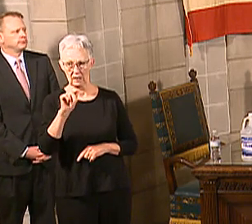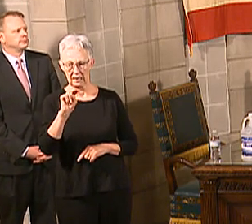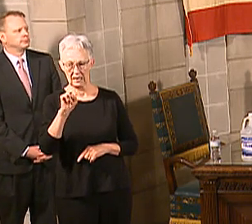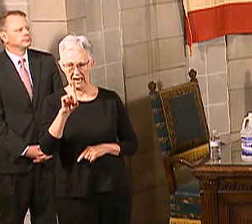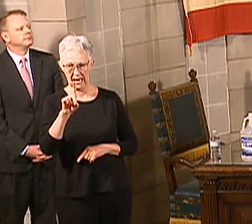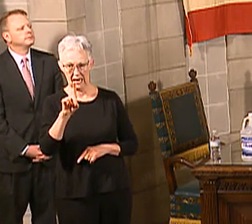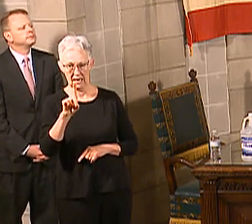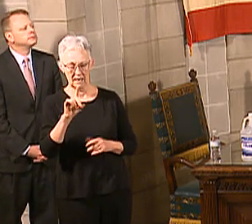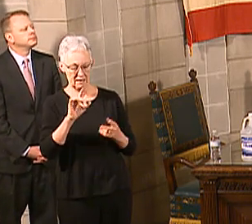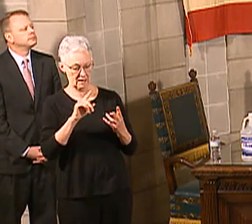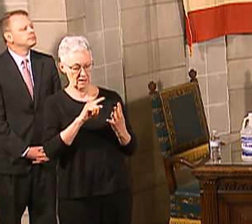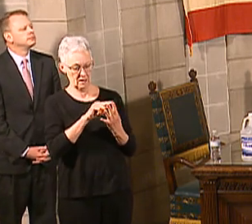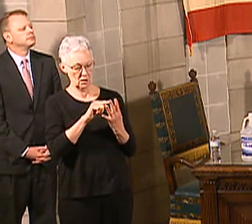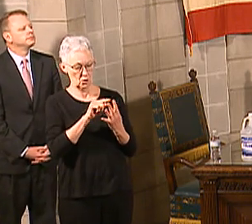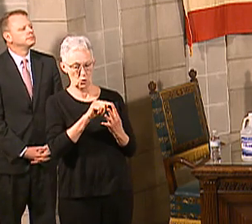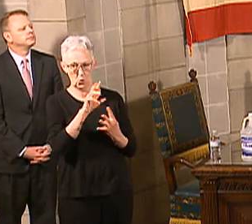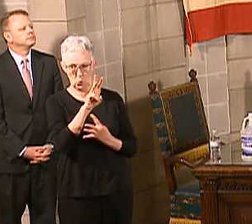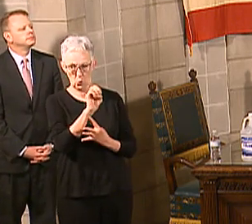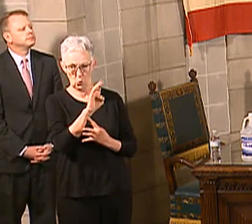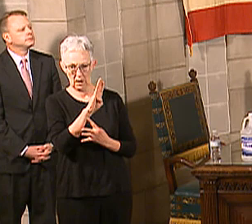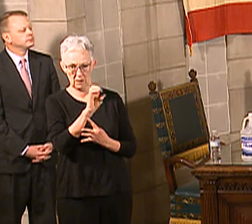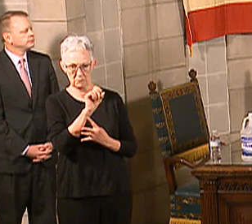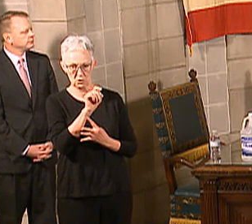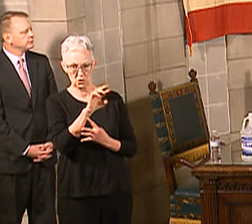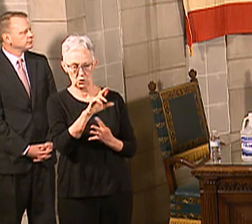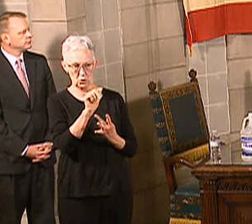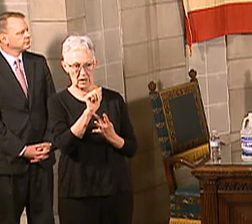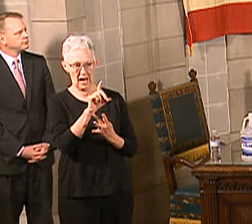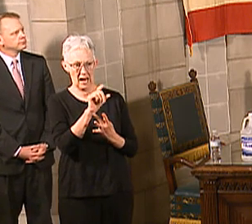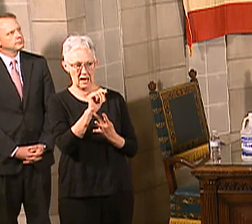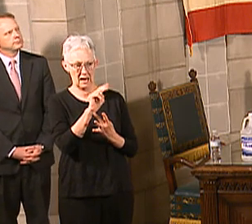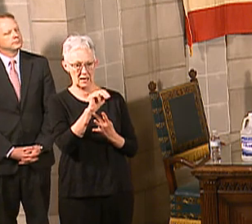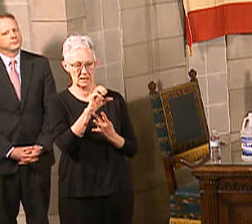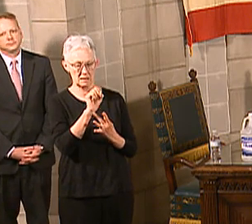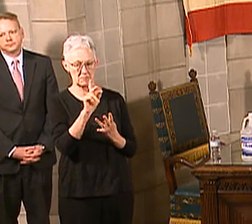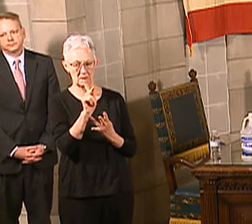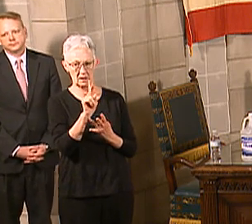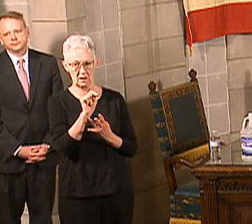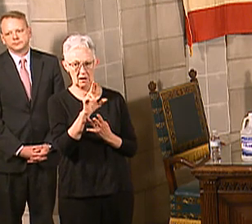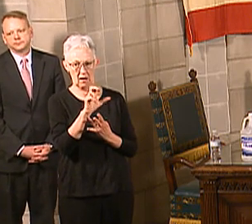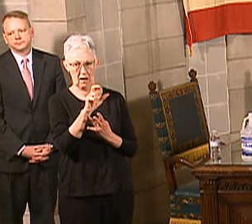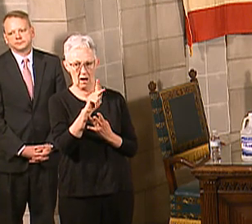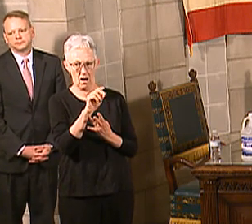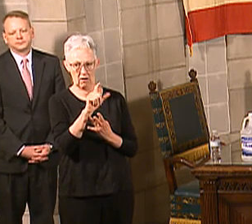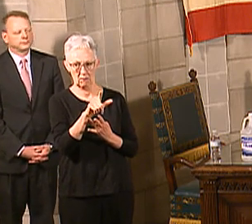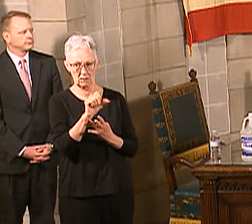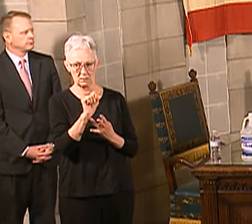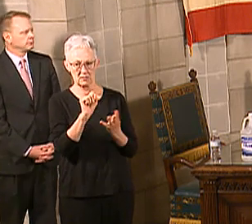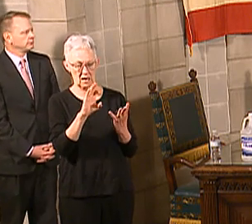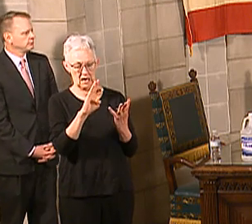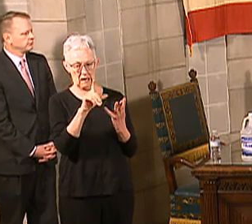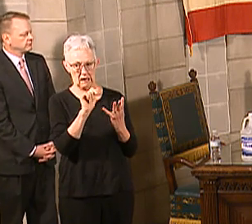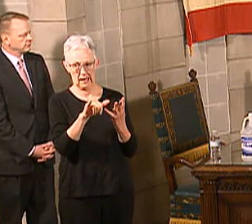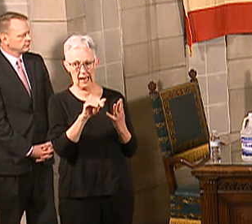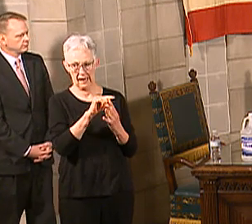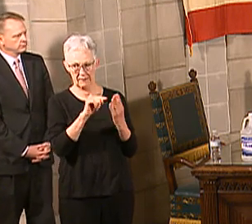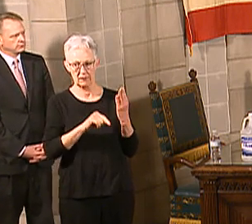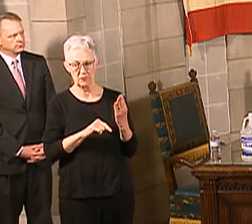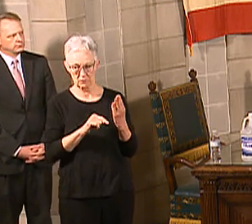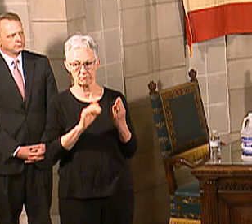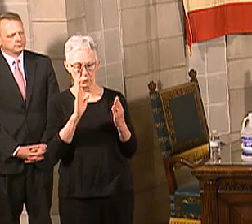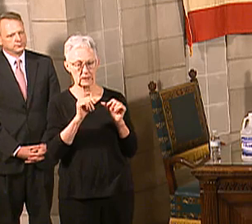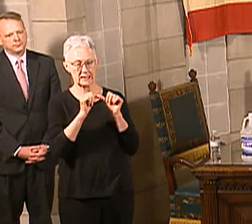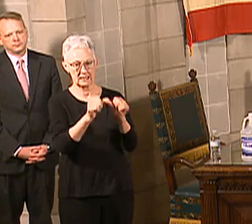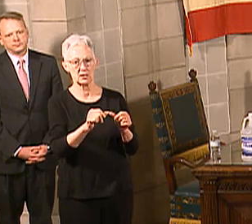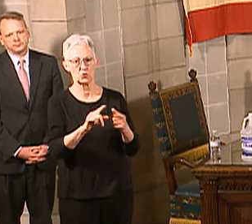including Webster, Adams, Knuckles, and Clay County, and that will also go through May 12th. And just a reminder, when we do